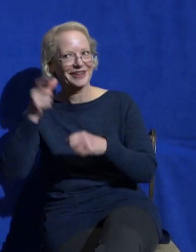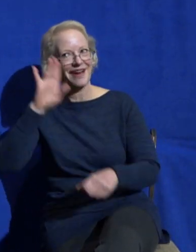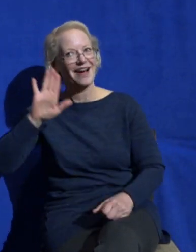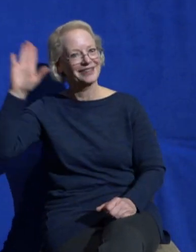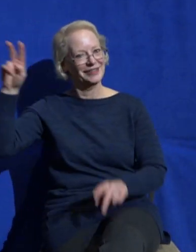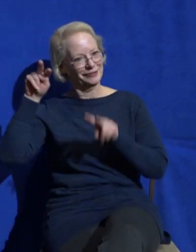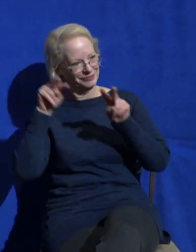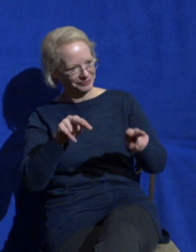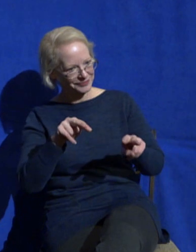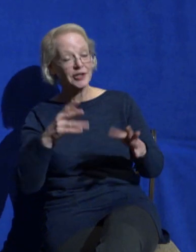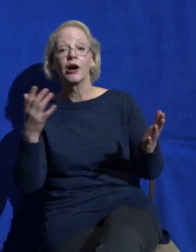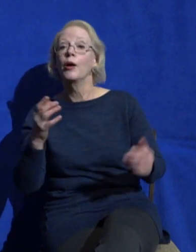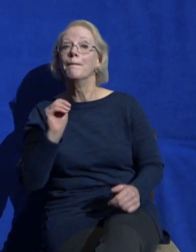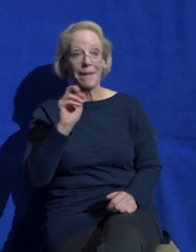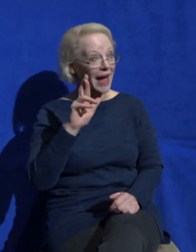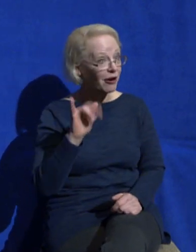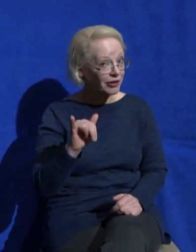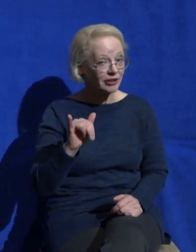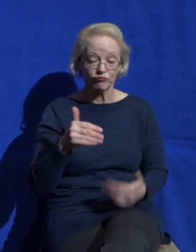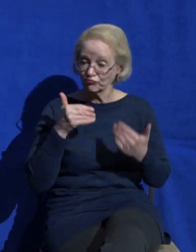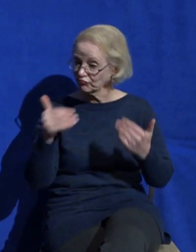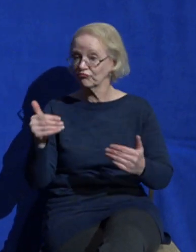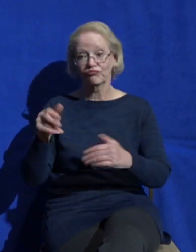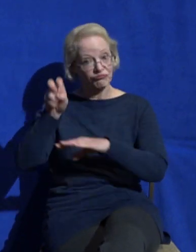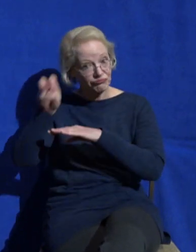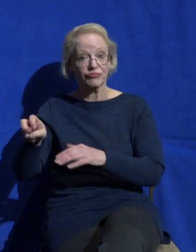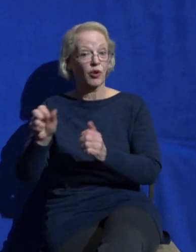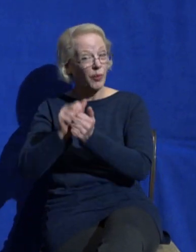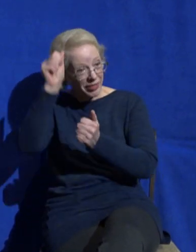listening to and learning from Jesus.